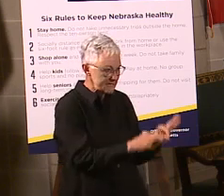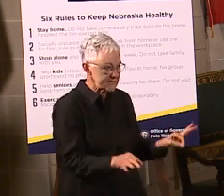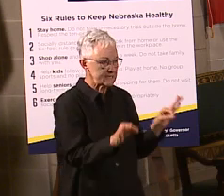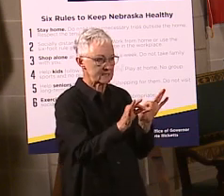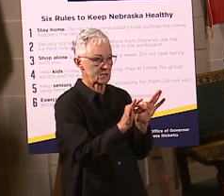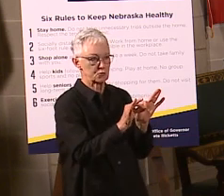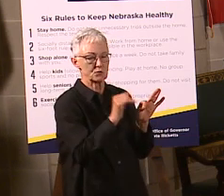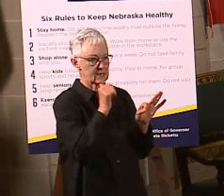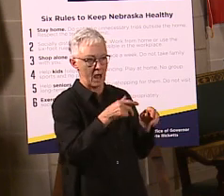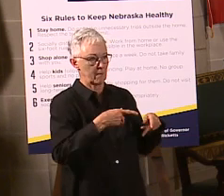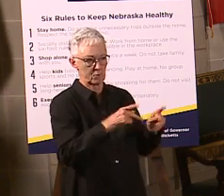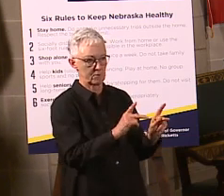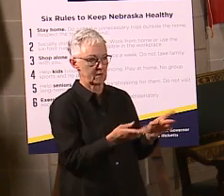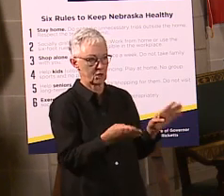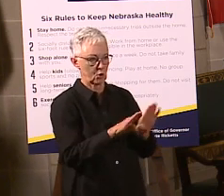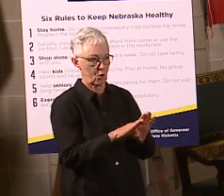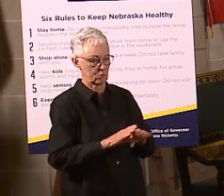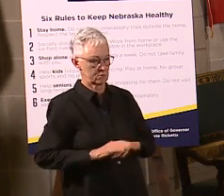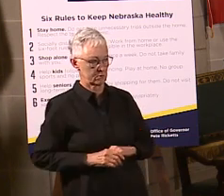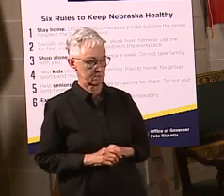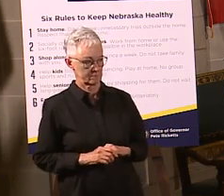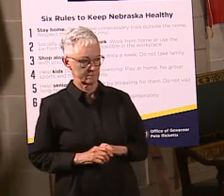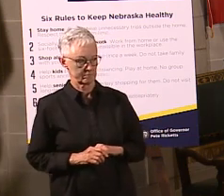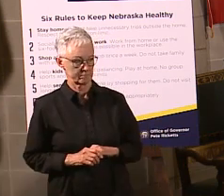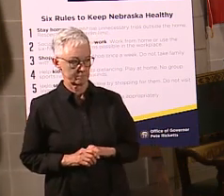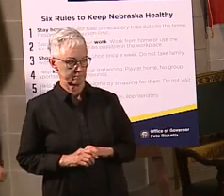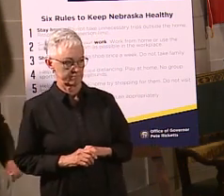William Conmore has two questions for Commissioner Blumstead.